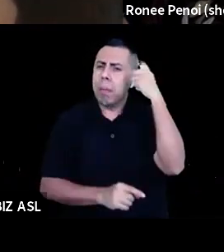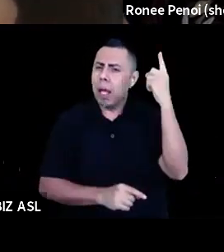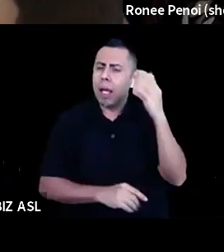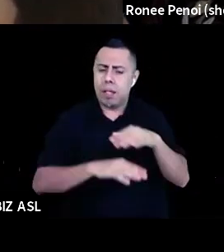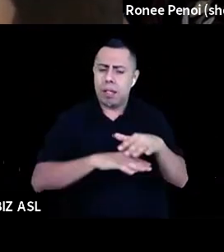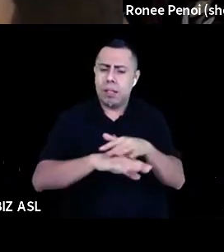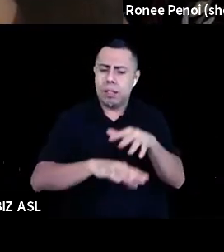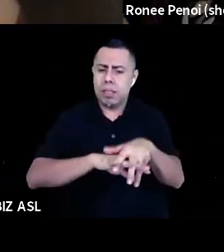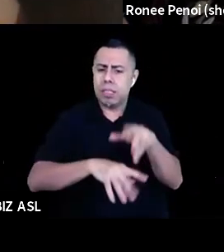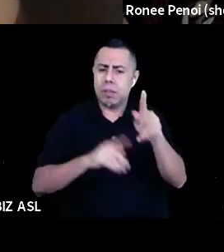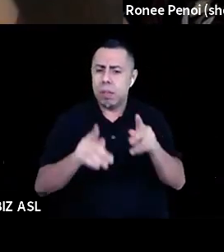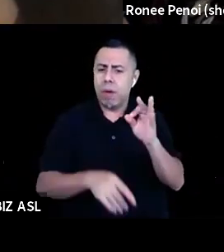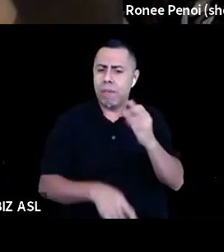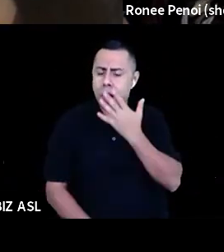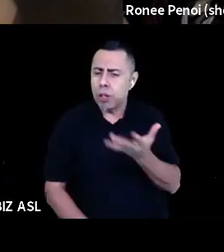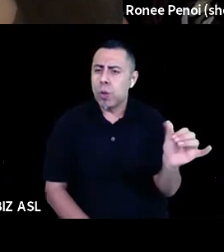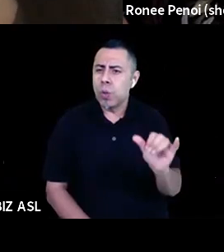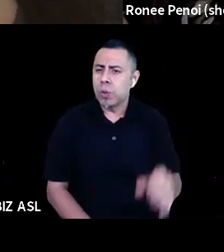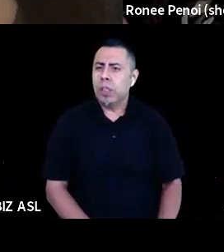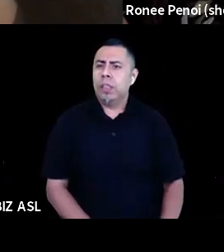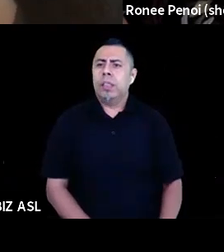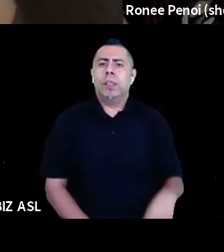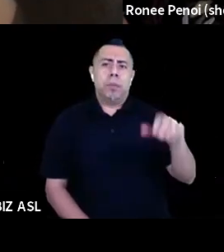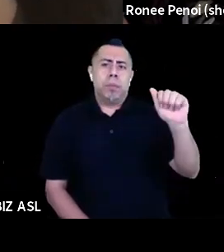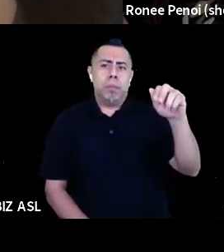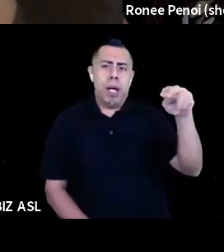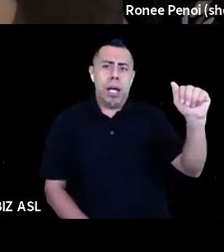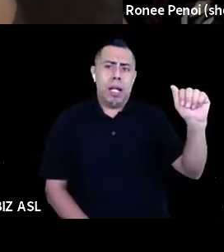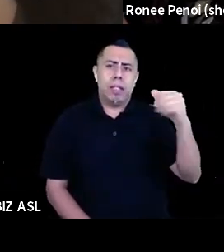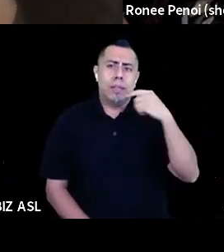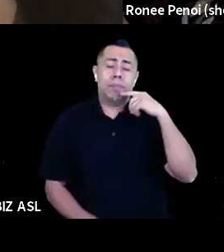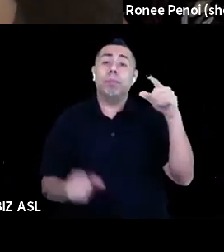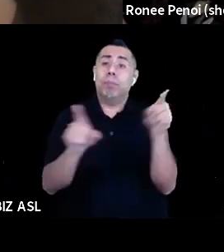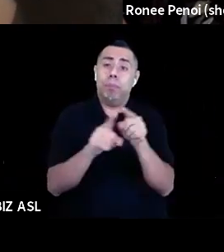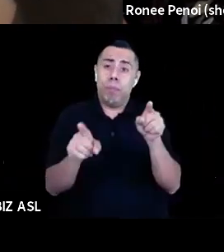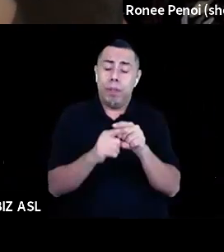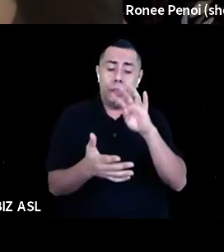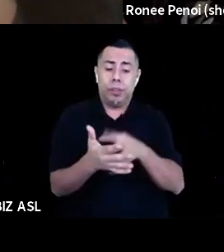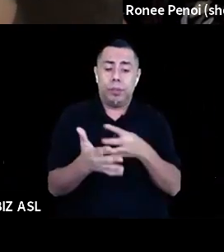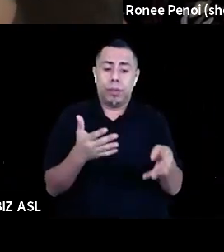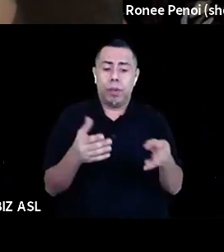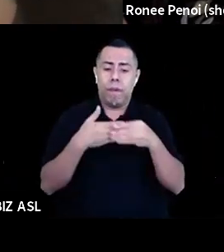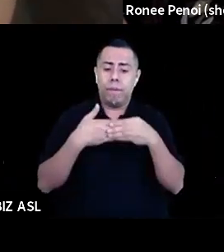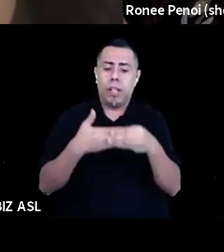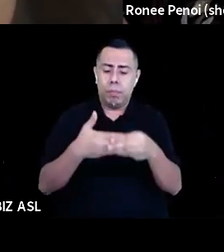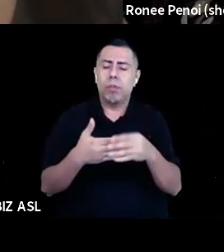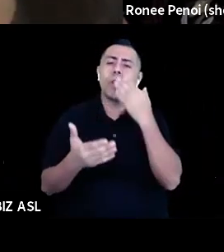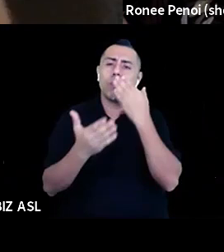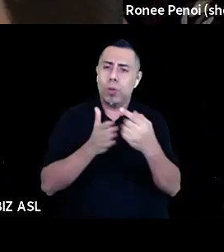schedule flexibility is an example of sustainable practice or regenerative practice. Uh, working conditions that